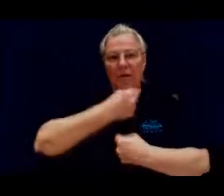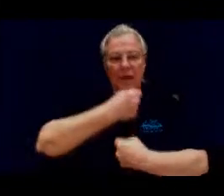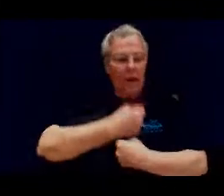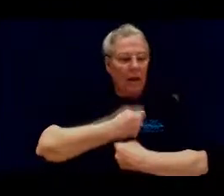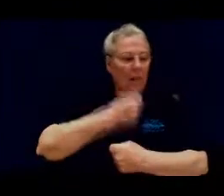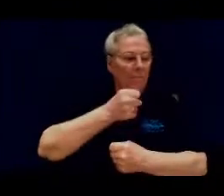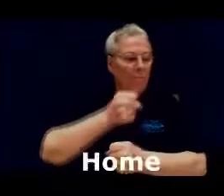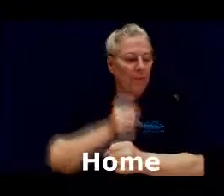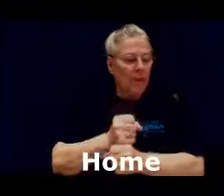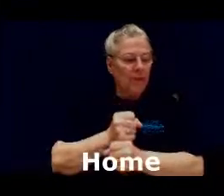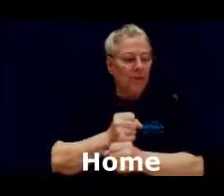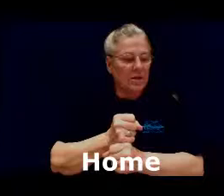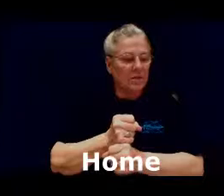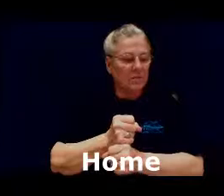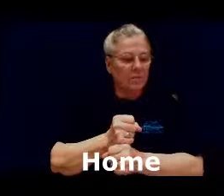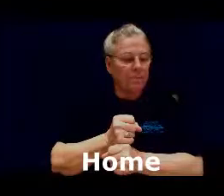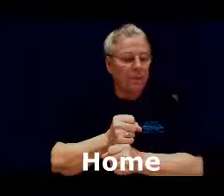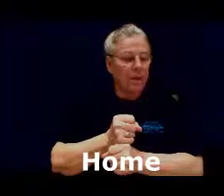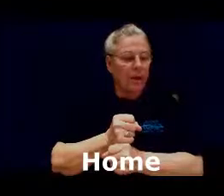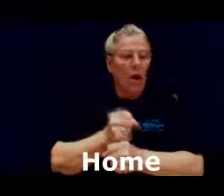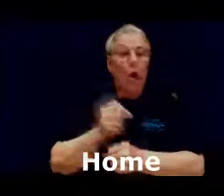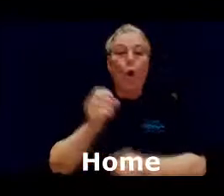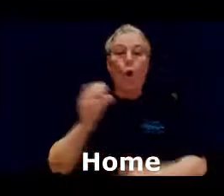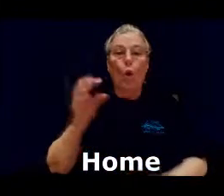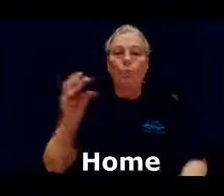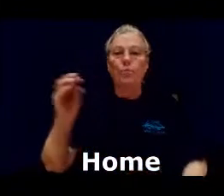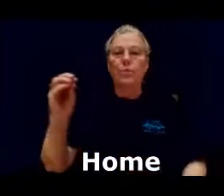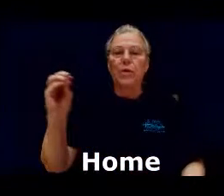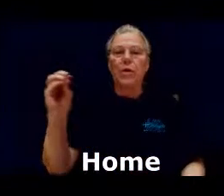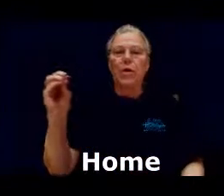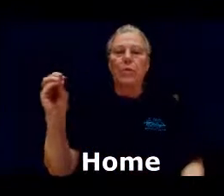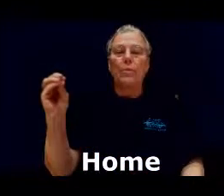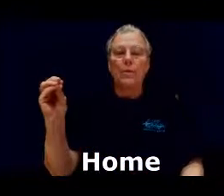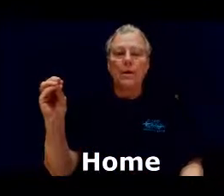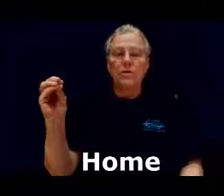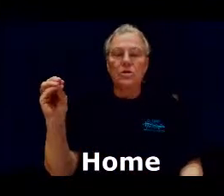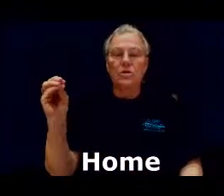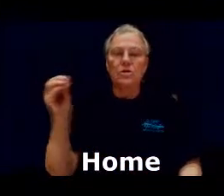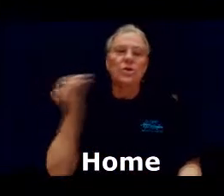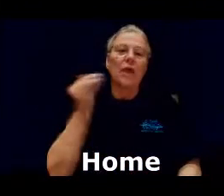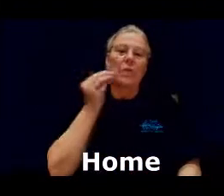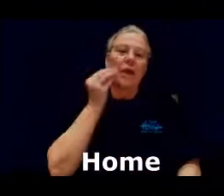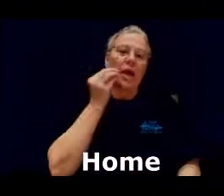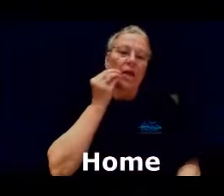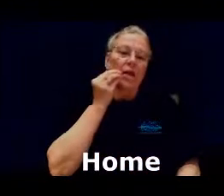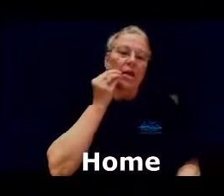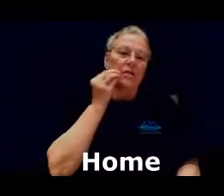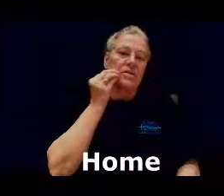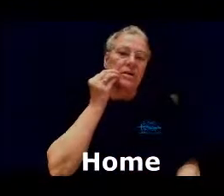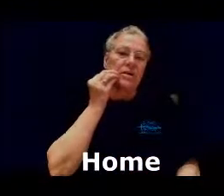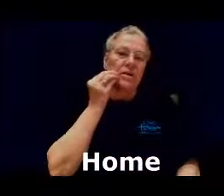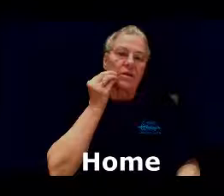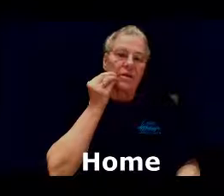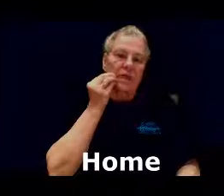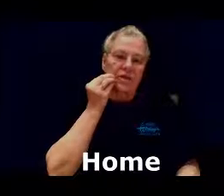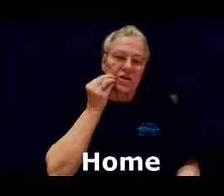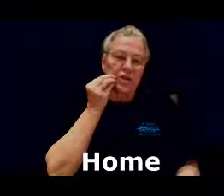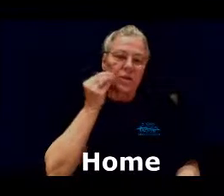makes home pinch your dominant hand and it's next to your